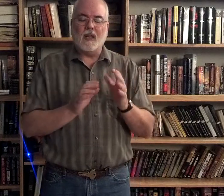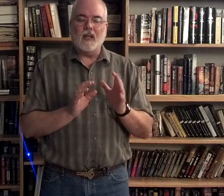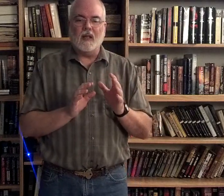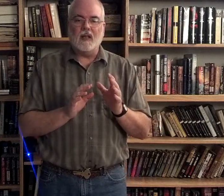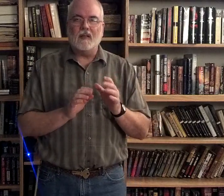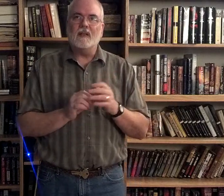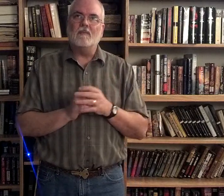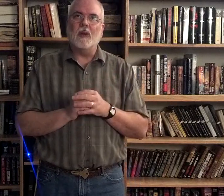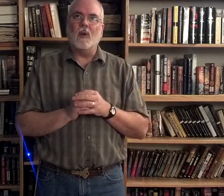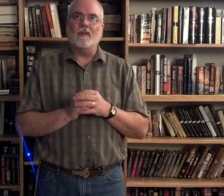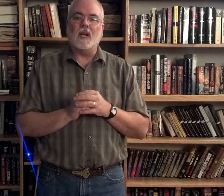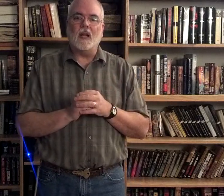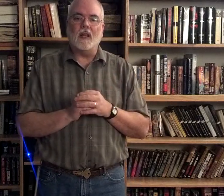better way of signing that.